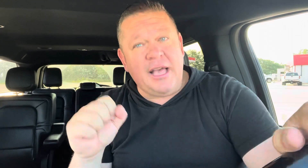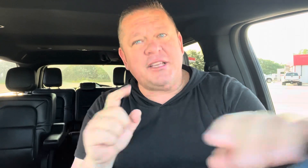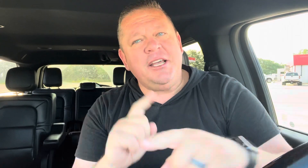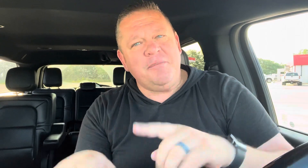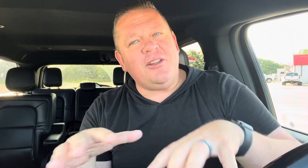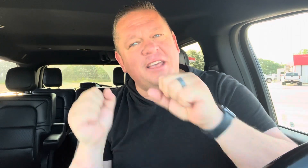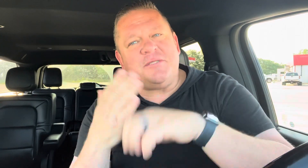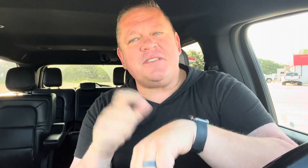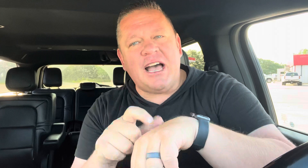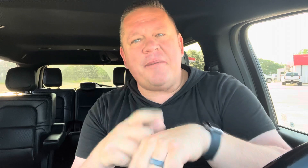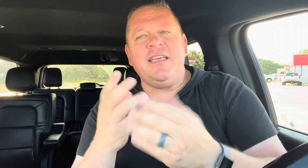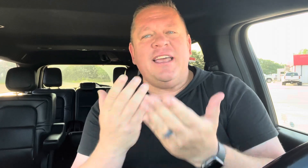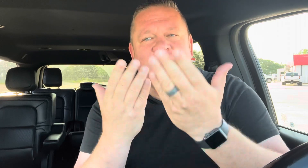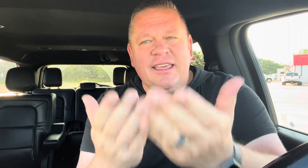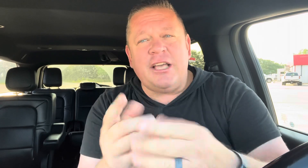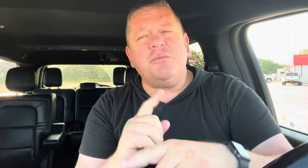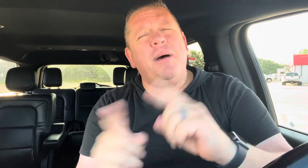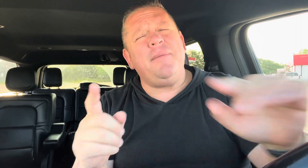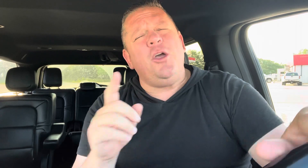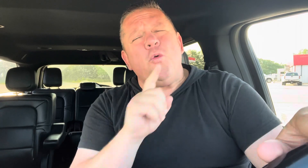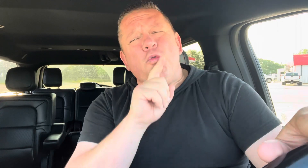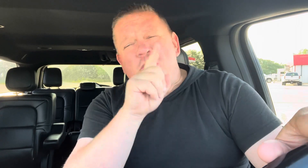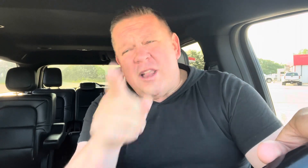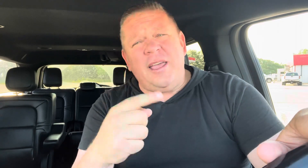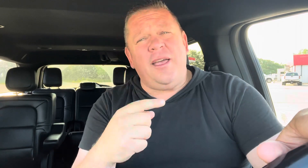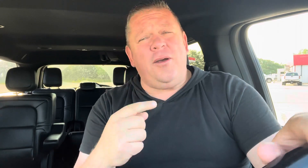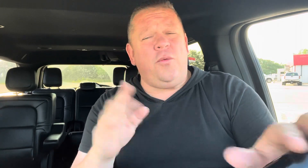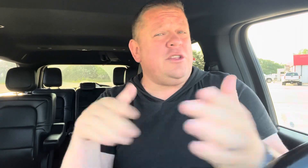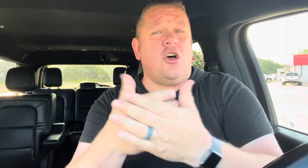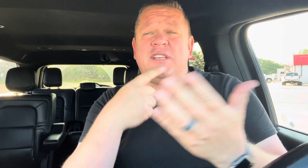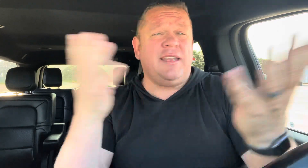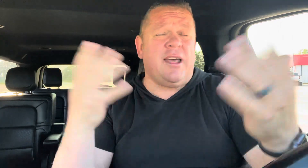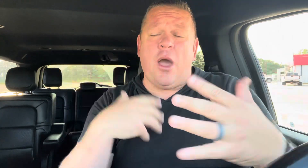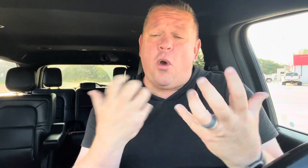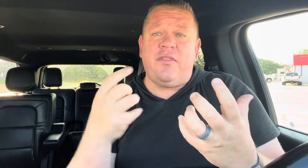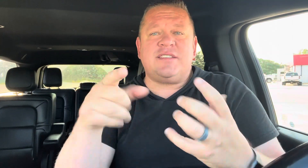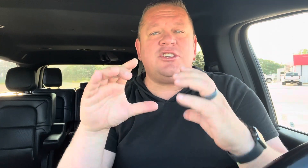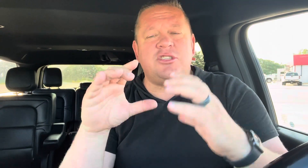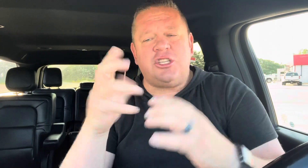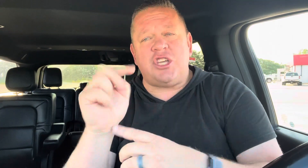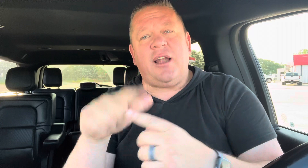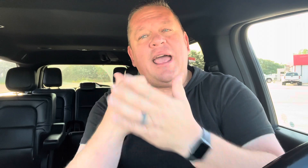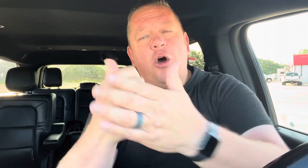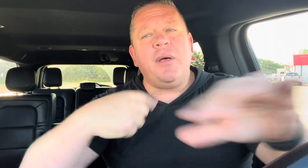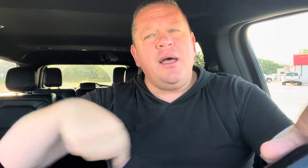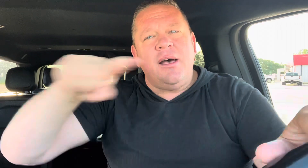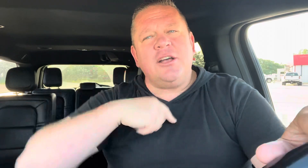yes, but it'll take some time and dedication. But really, when it's all sitting down, I want this channel to help us